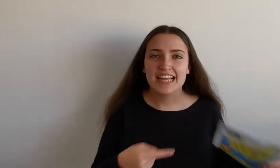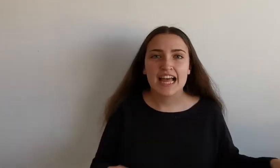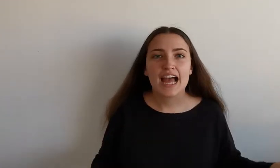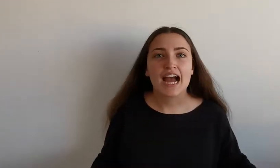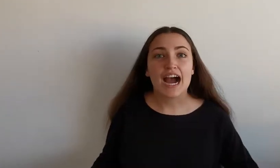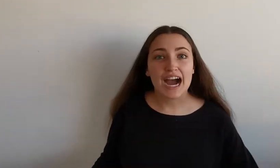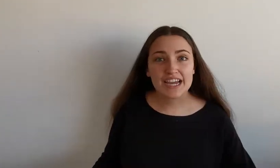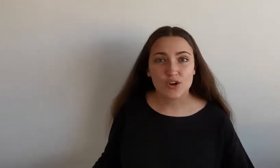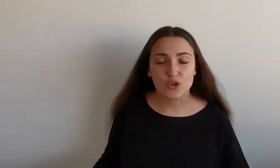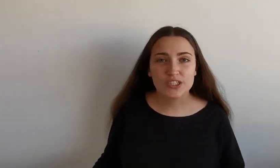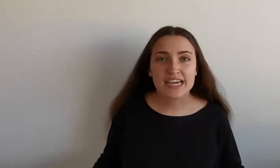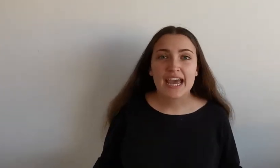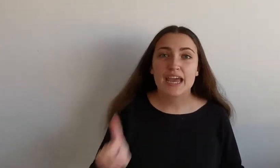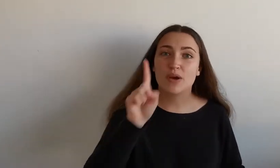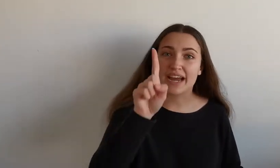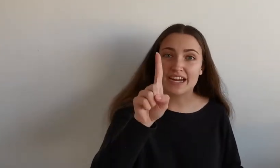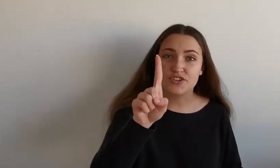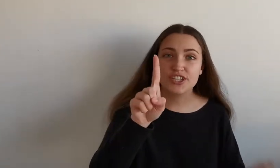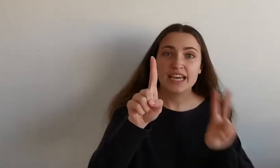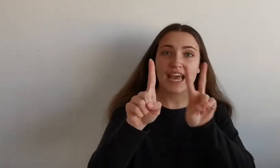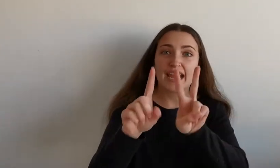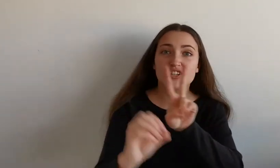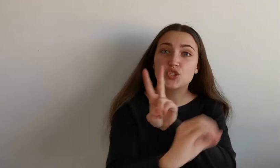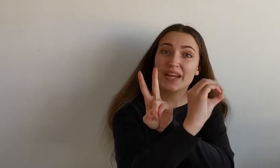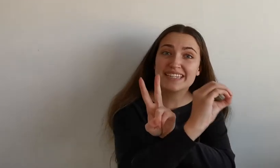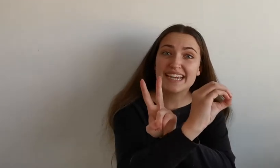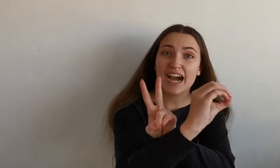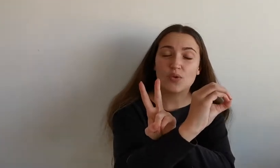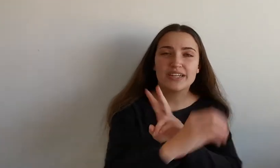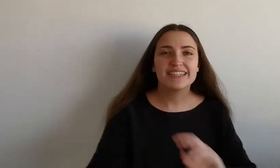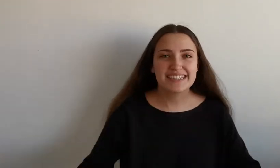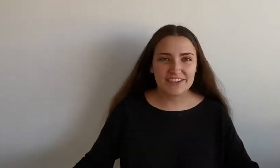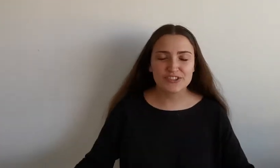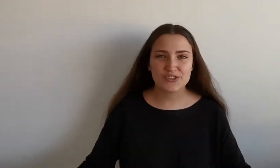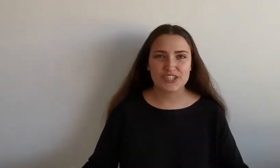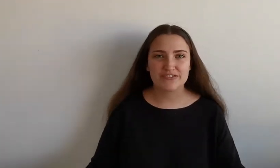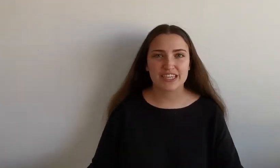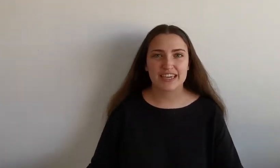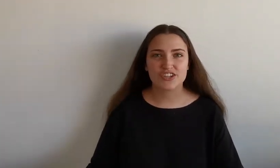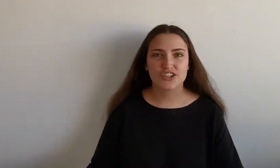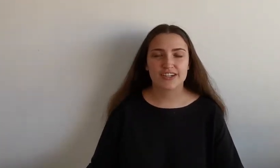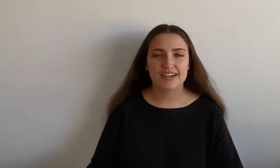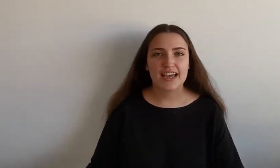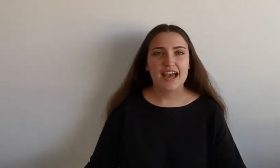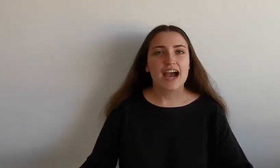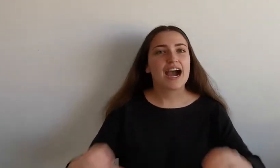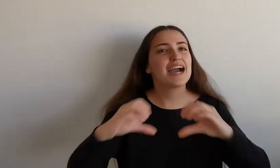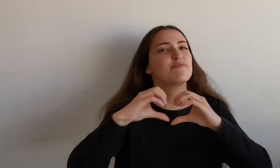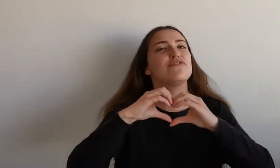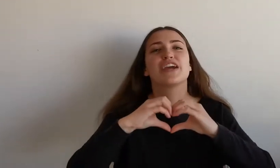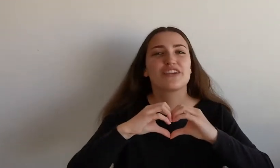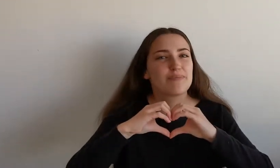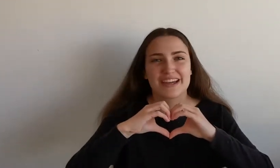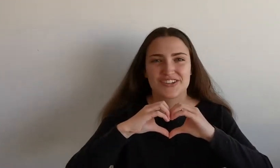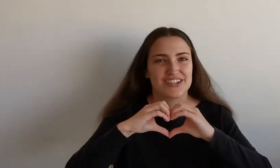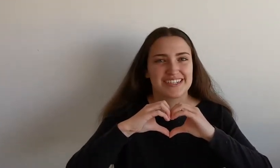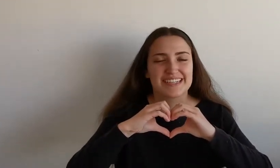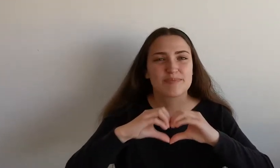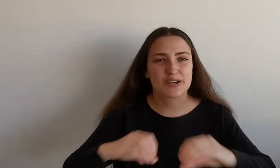I hold a 120 hour TEFL certification. I'm very passionate about